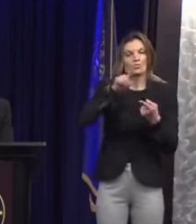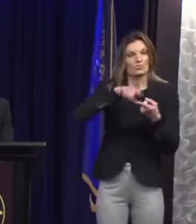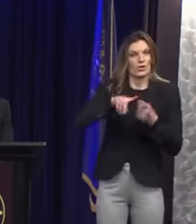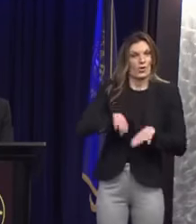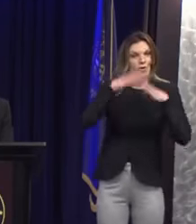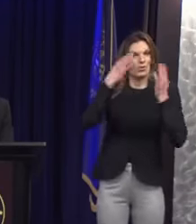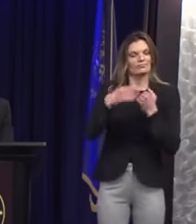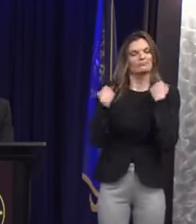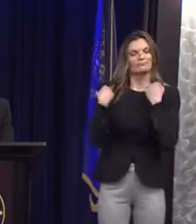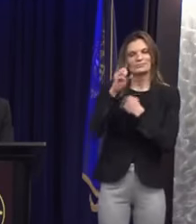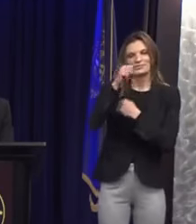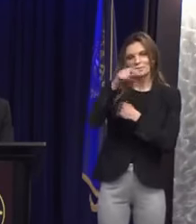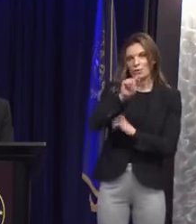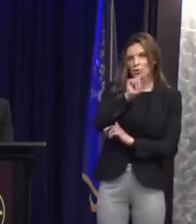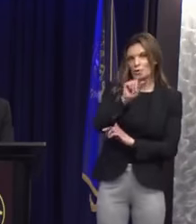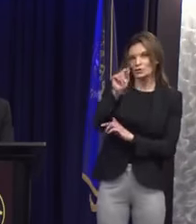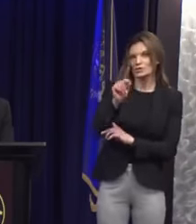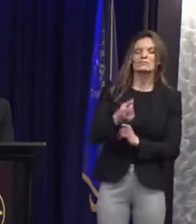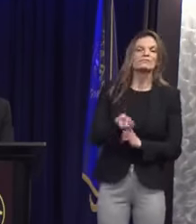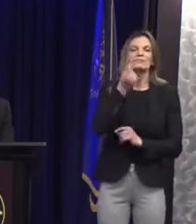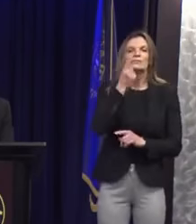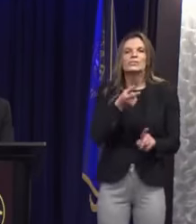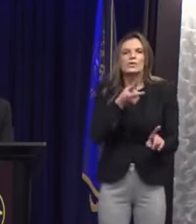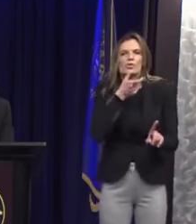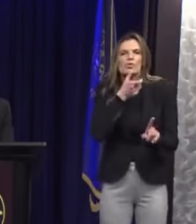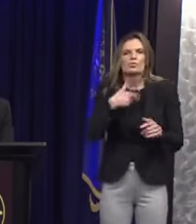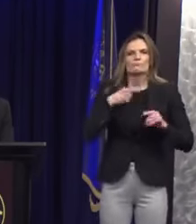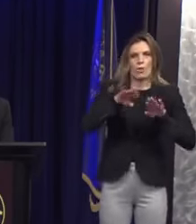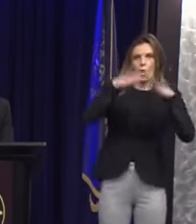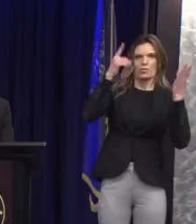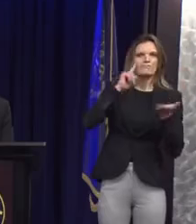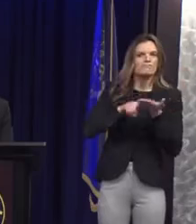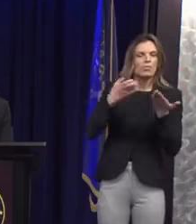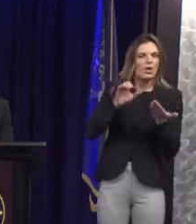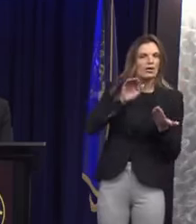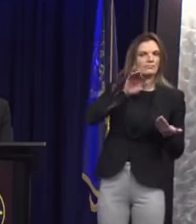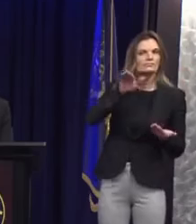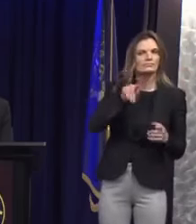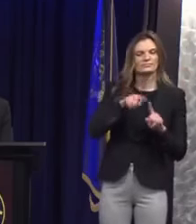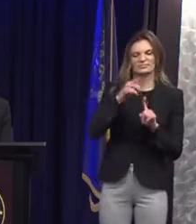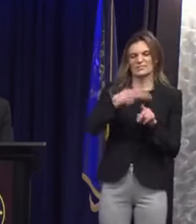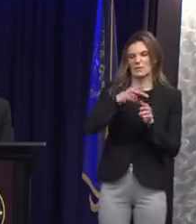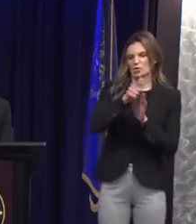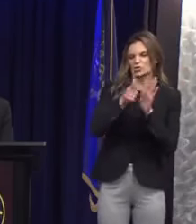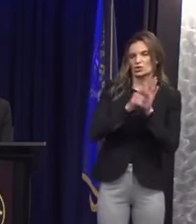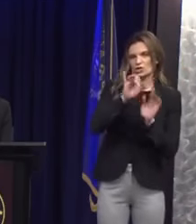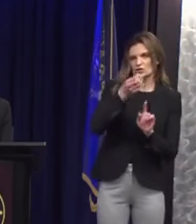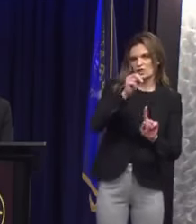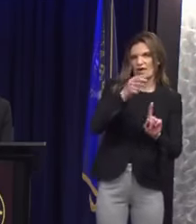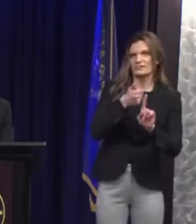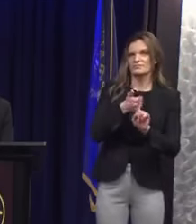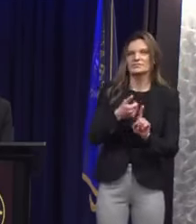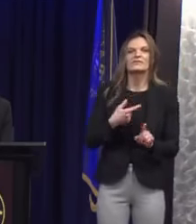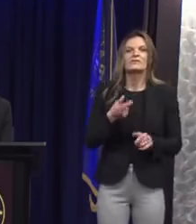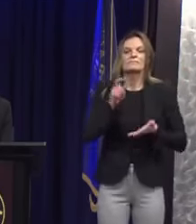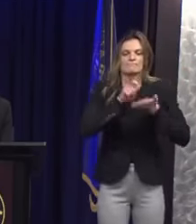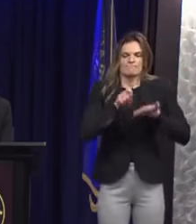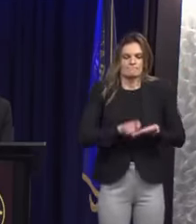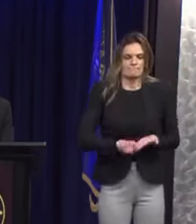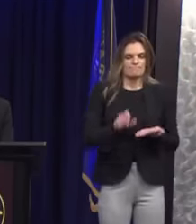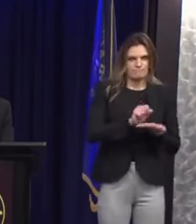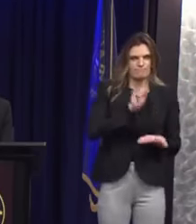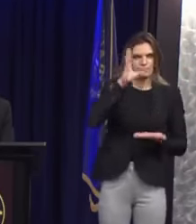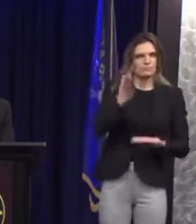received a request from attorney John Pirich, who noted in his letter that recent media reporting